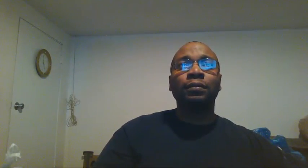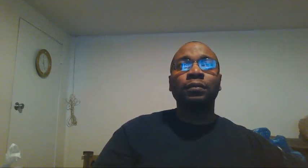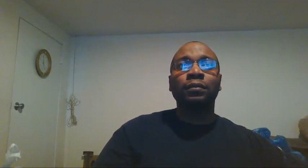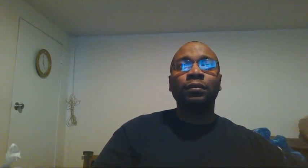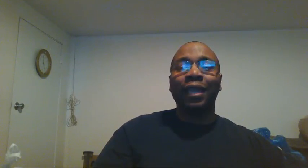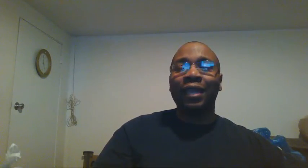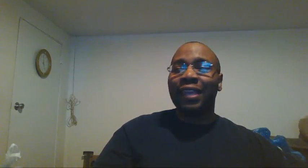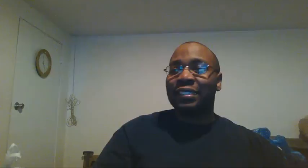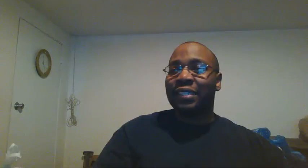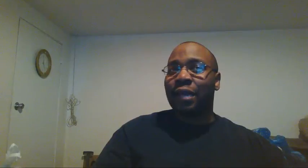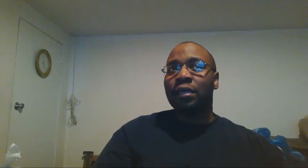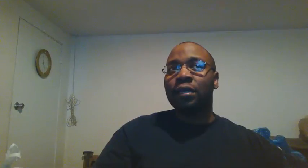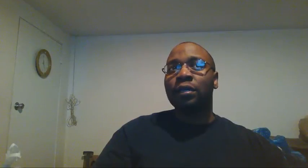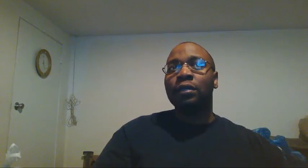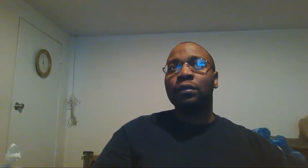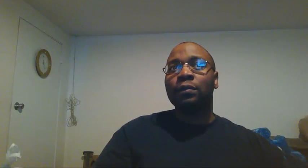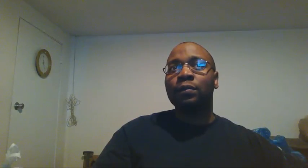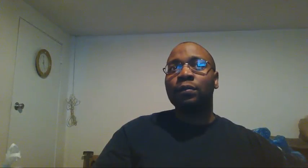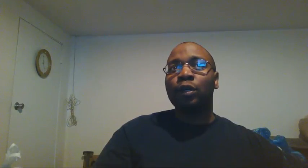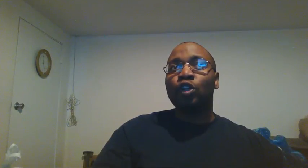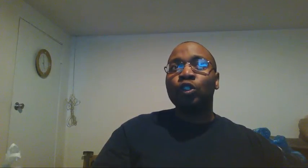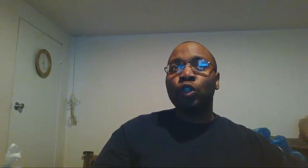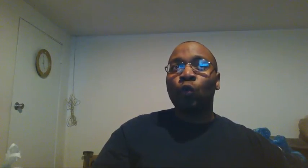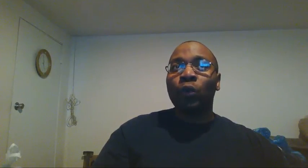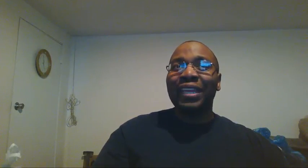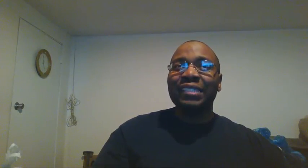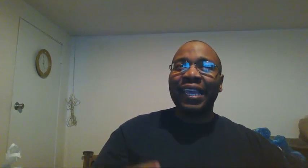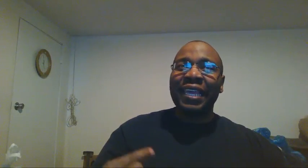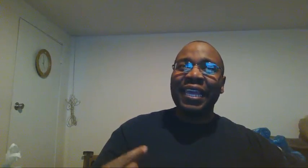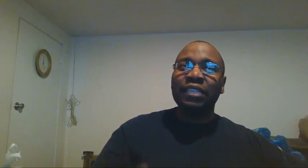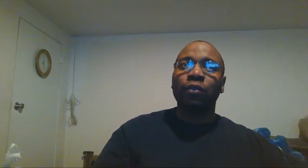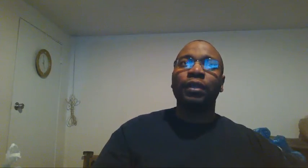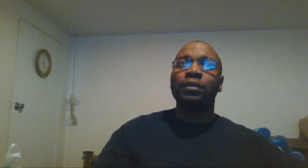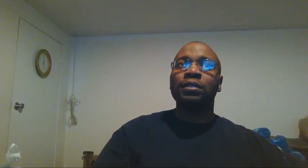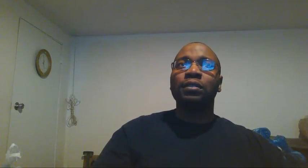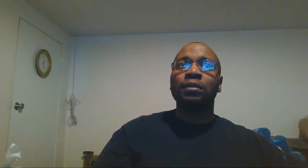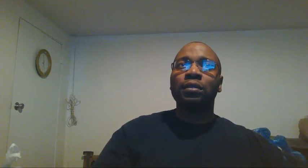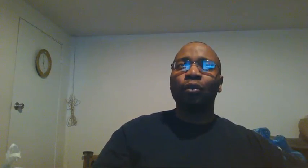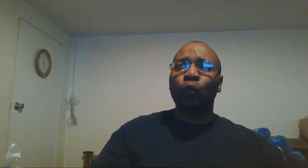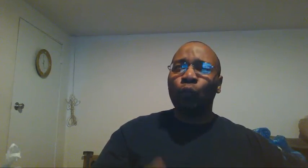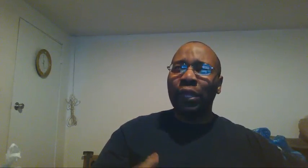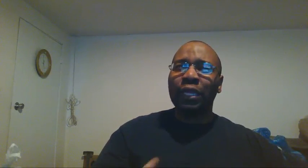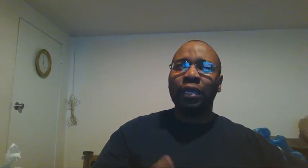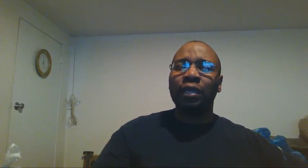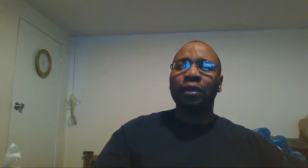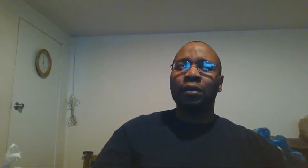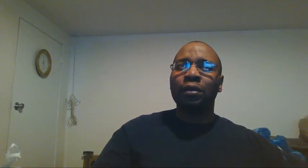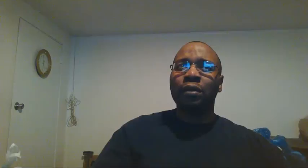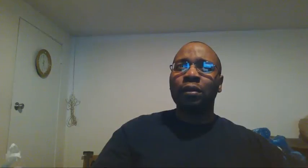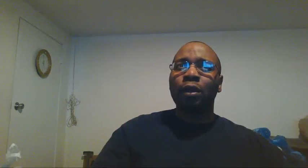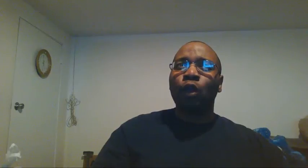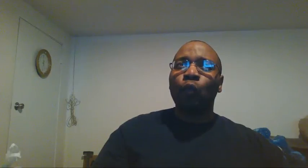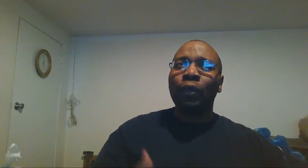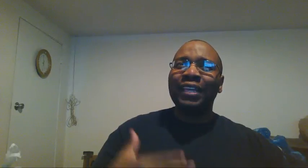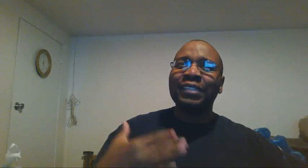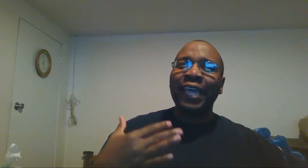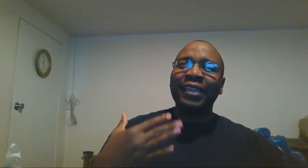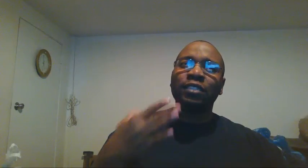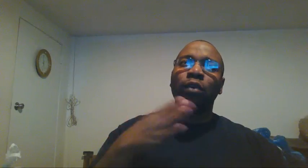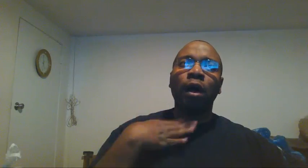that is not good so really take heed to this really really take this to heart